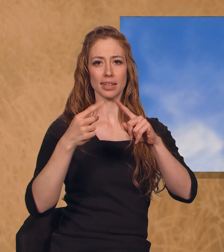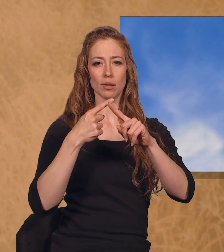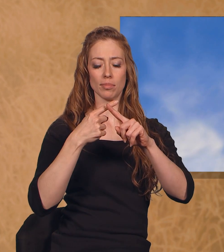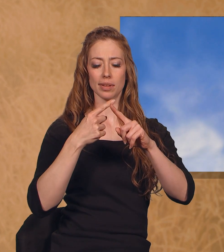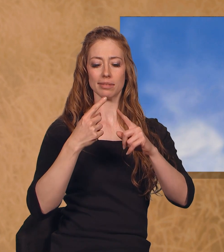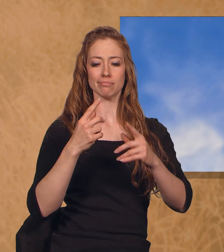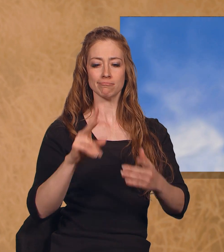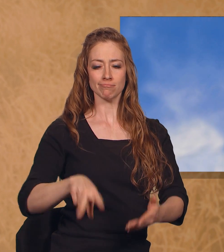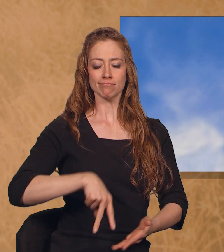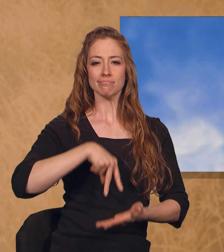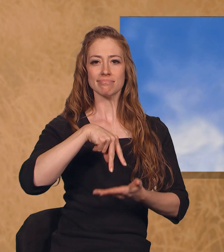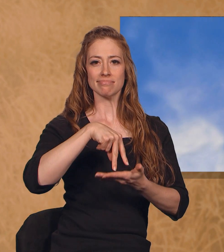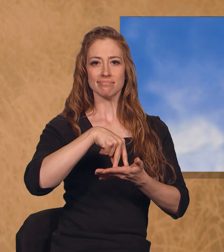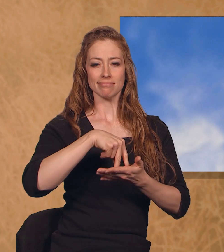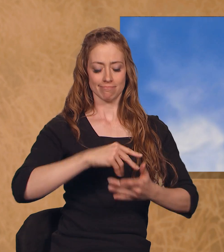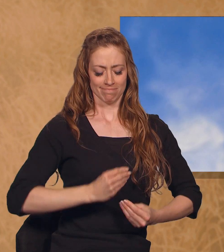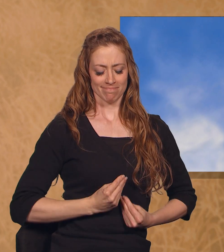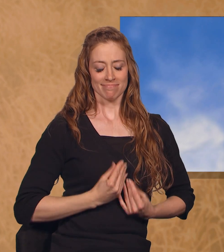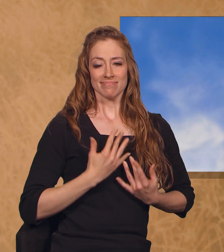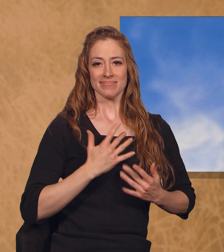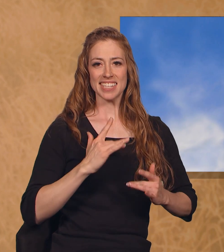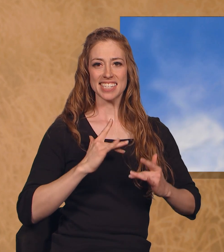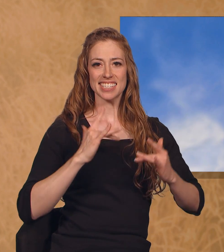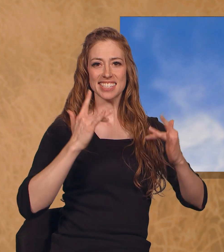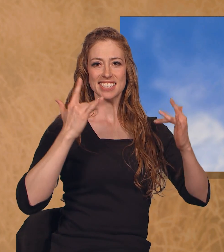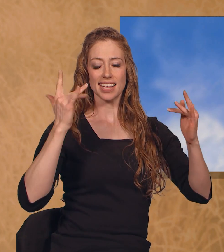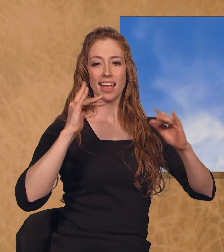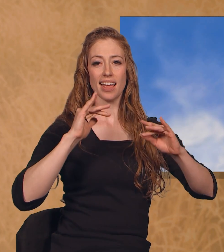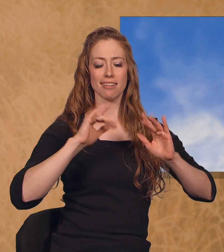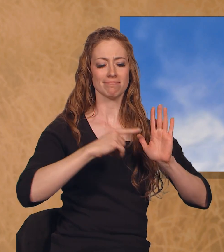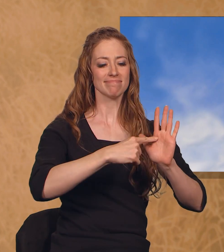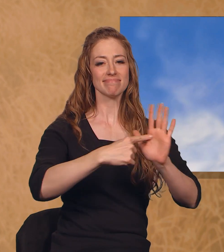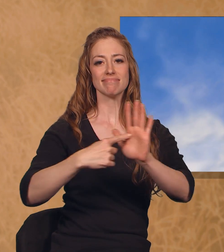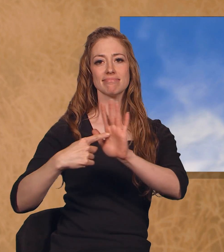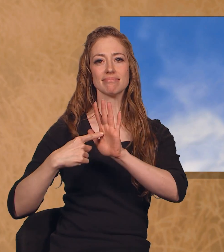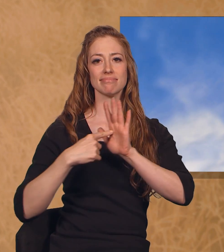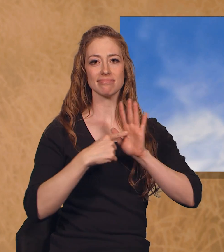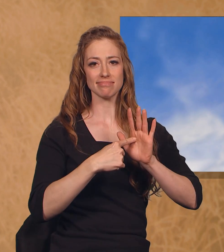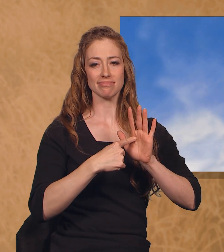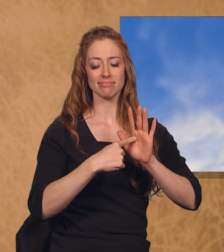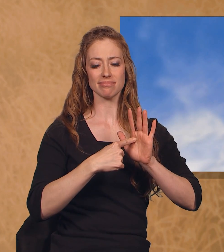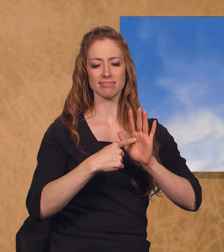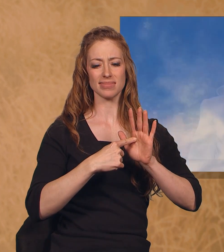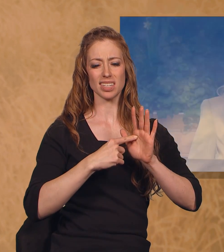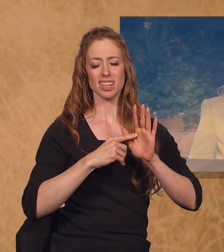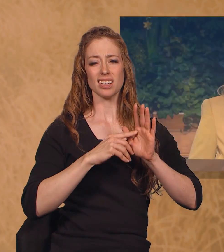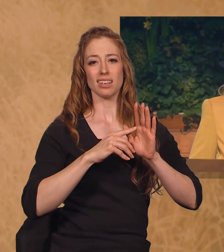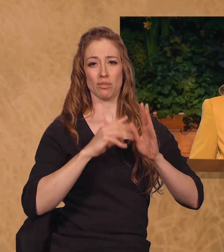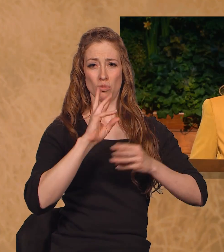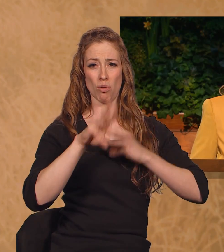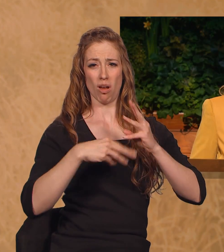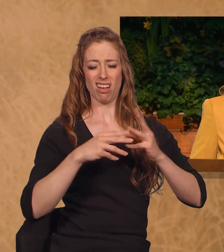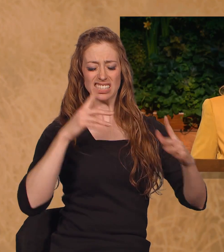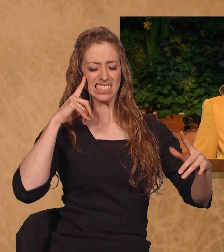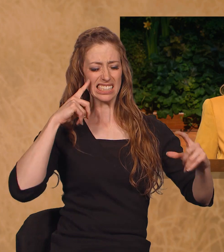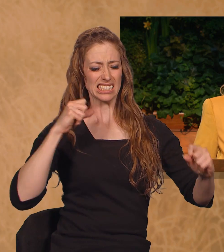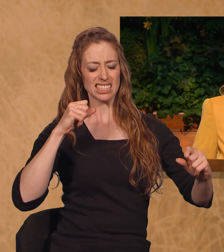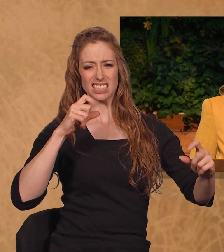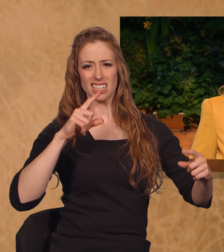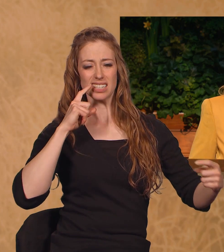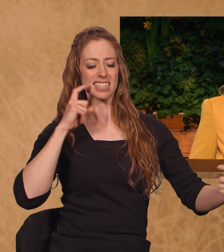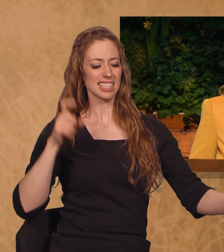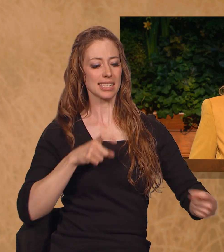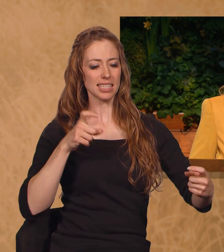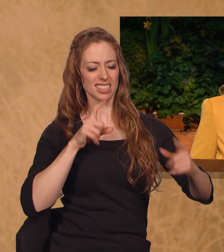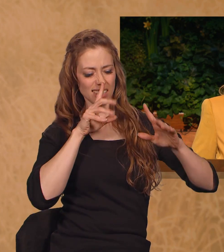and shine forth, to stand above the worldly clamor, and to, as Isaiah prophesied, come